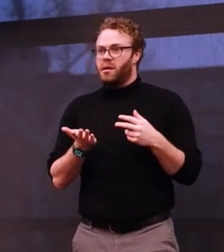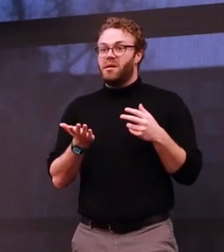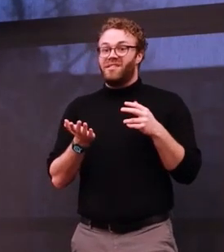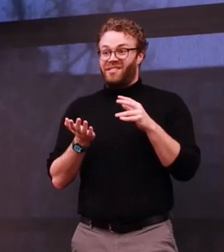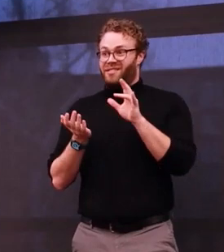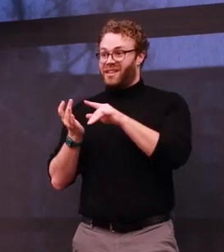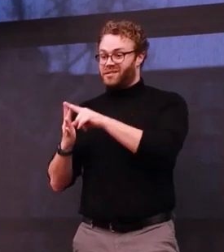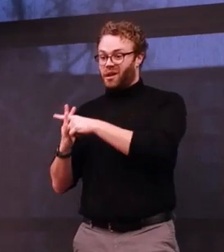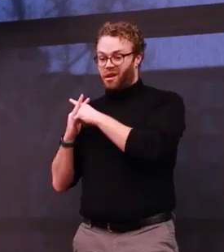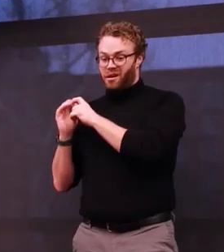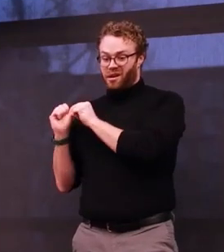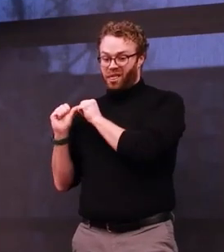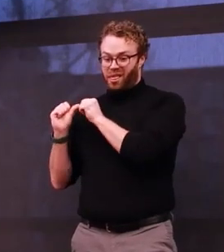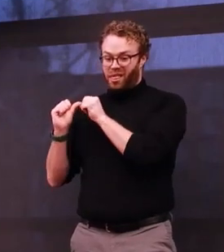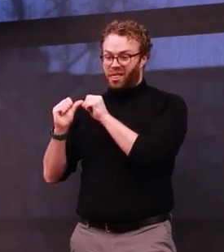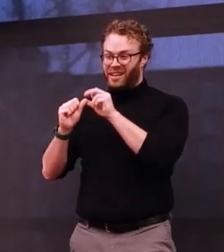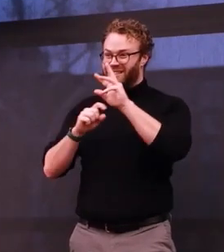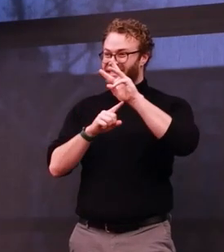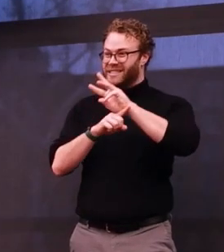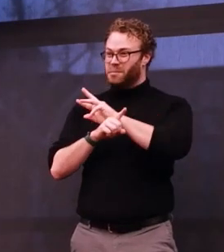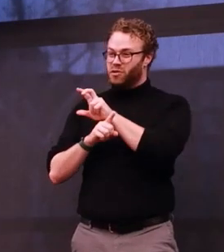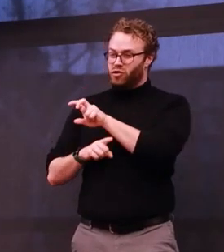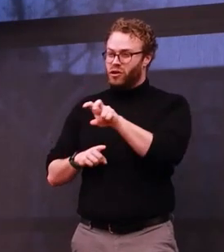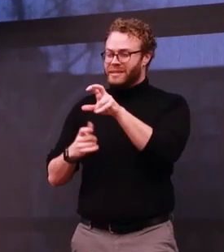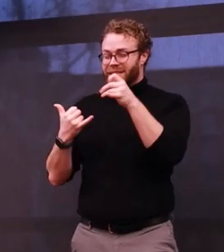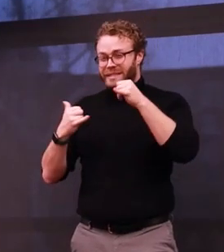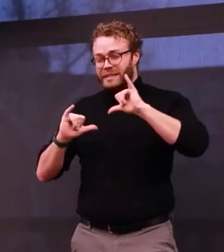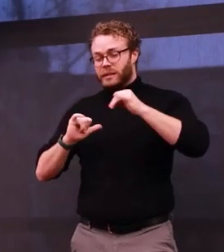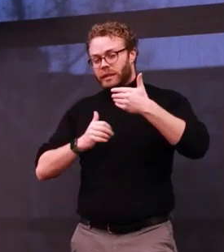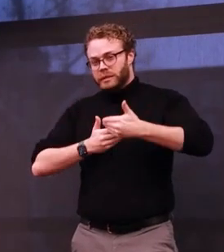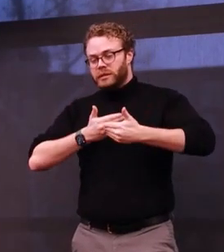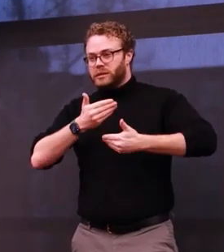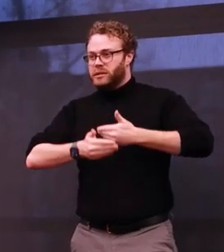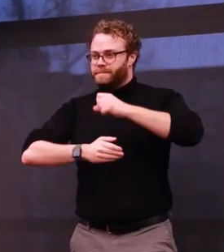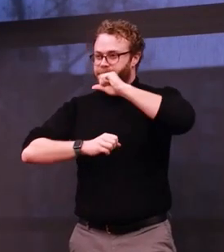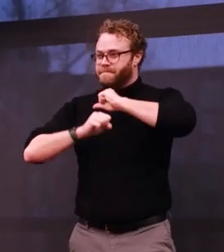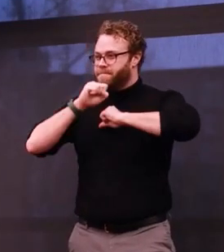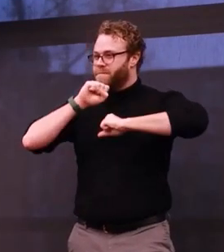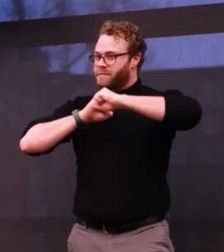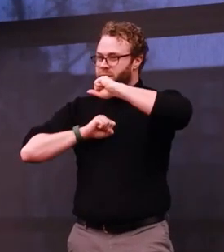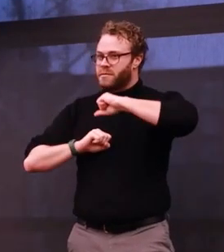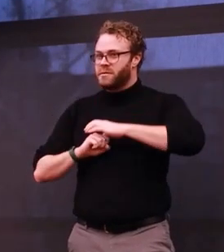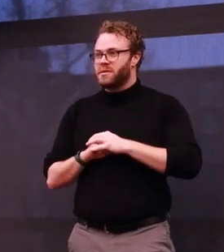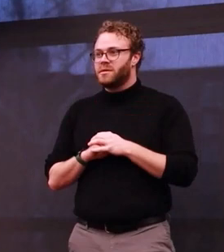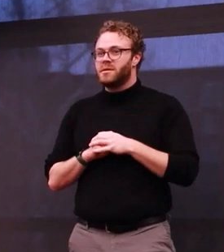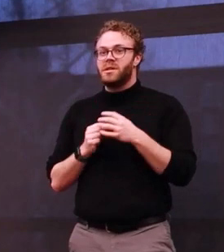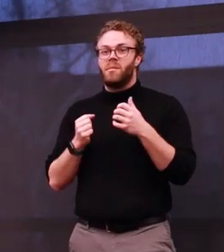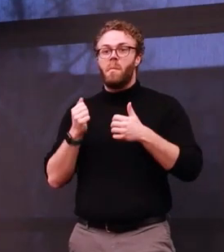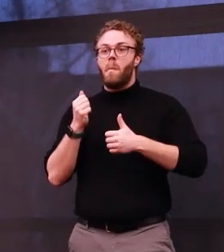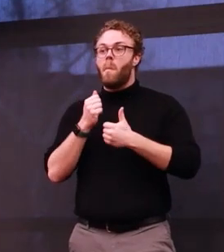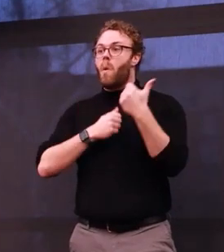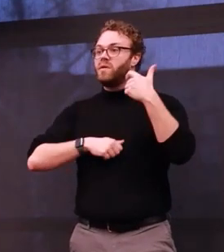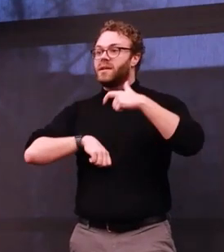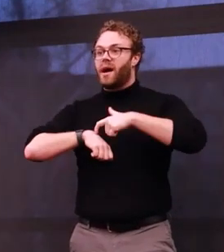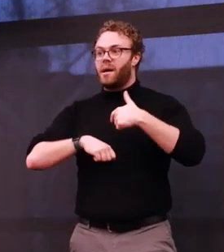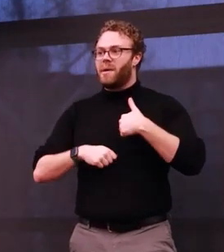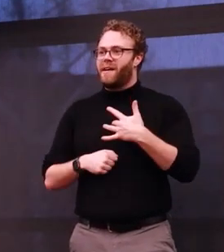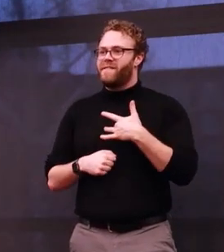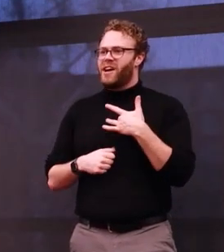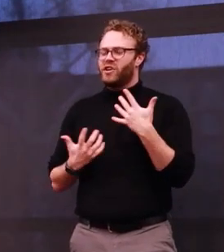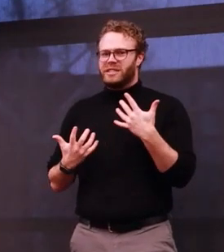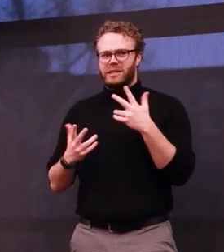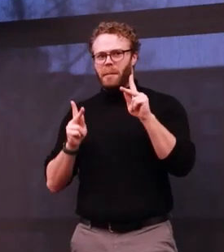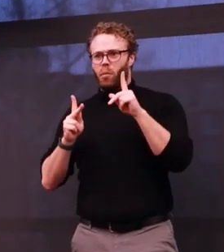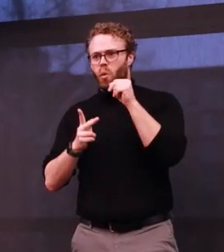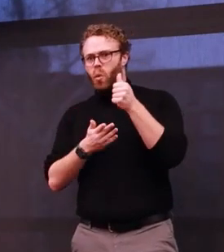still isn't over. A lot of the time, I felt like I was working against the people who were supposed to be